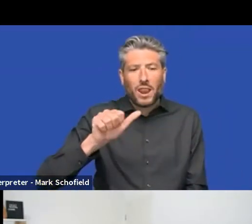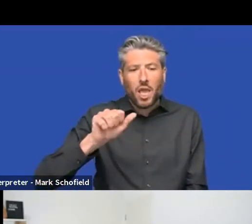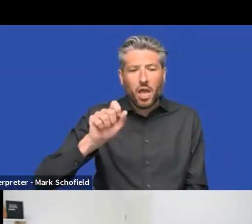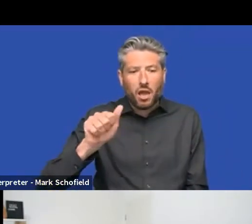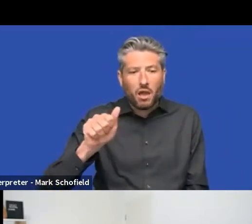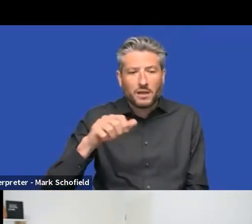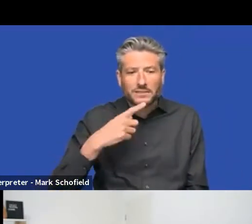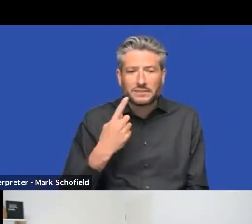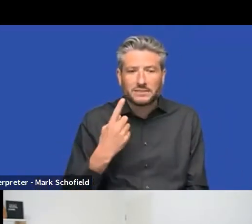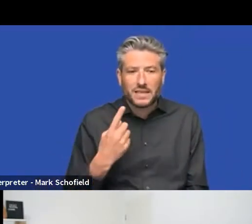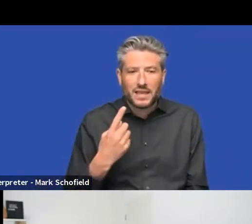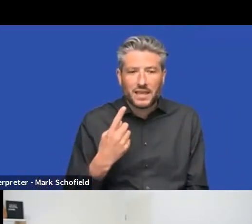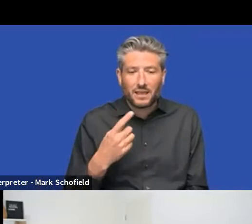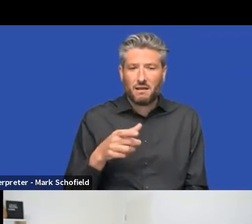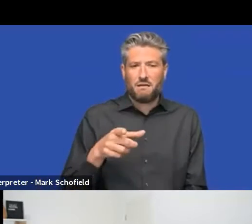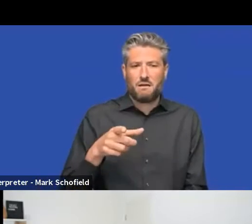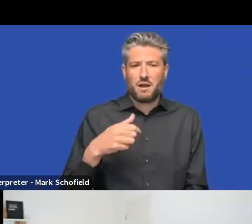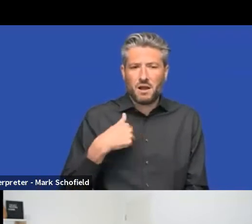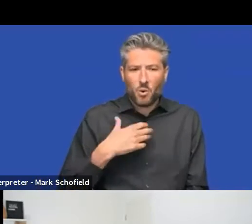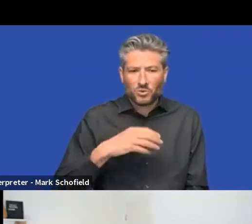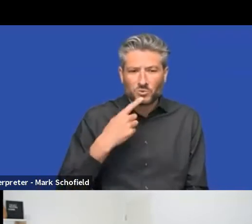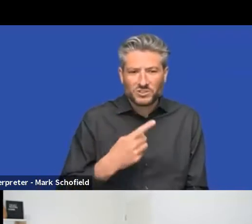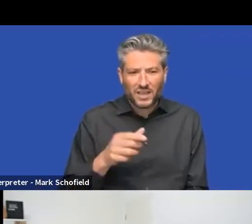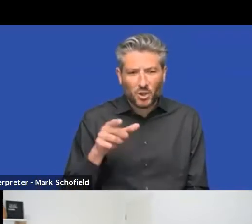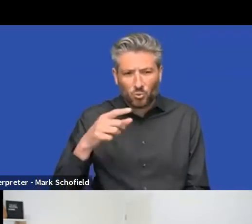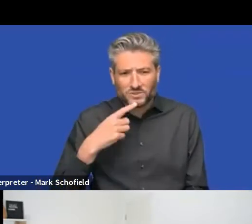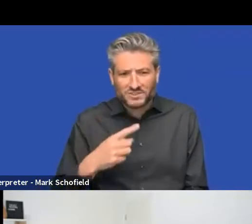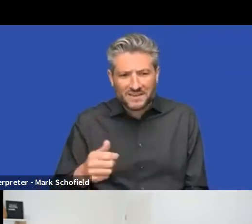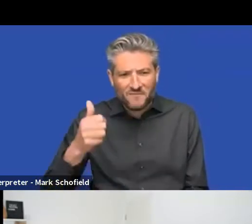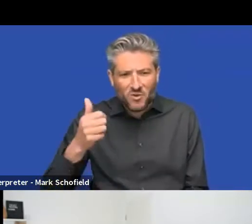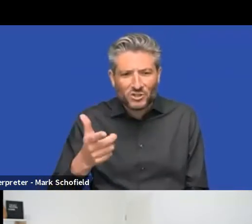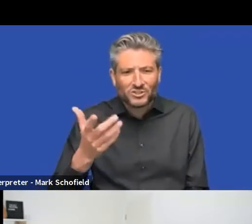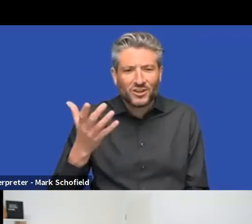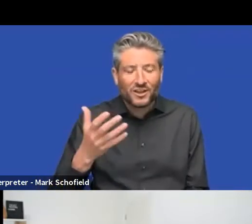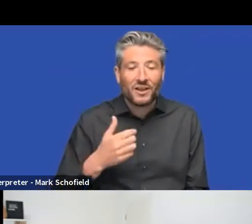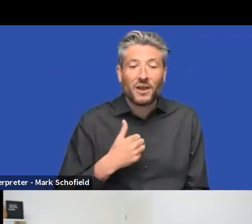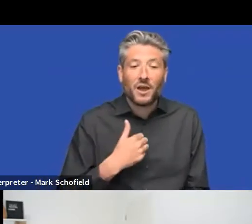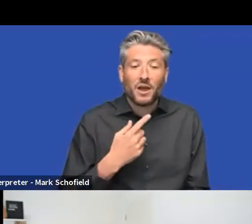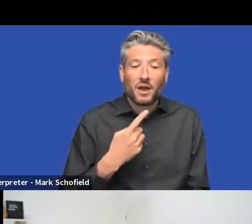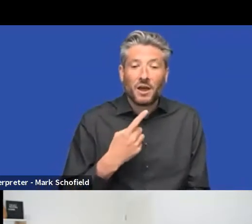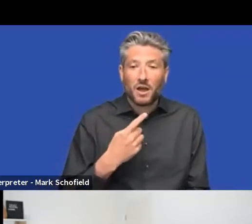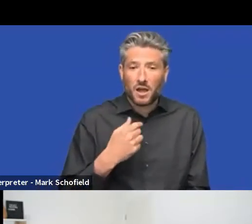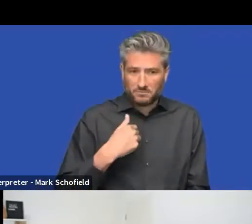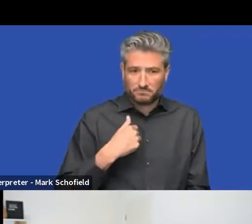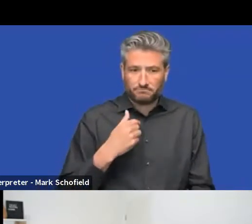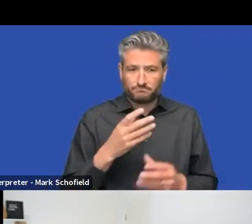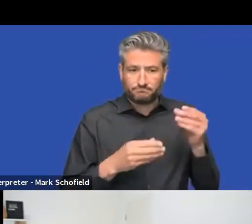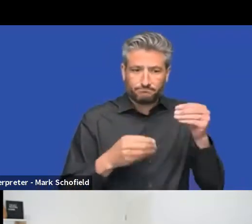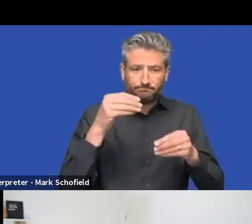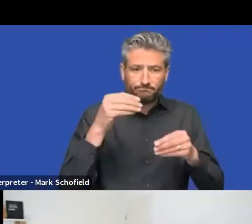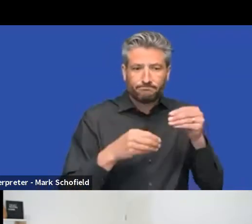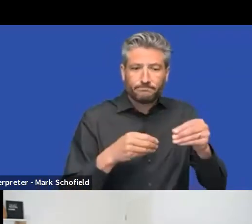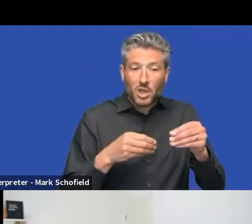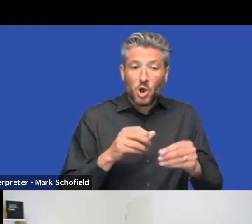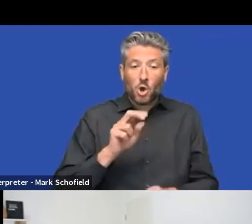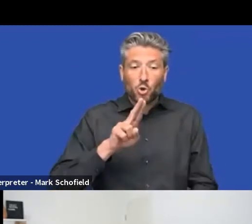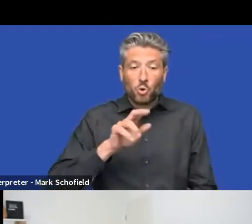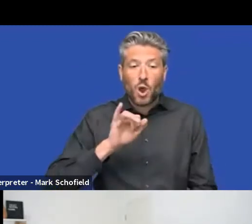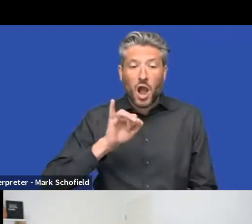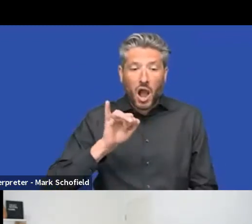spoiled for me, uh, they, uh, we're building a UI library, uh, to take care of that, uh, so that, uh, you can have all the,